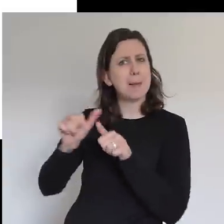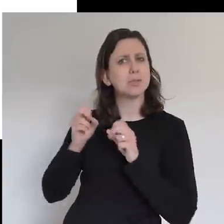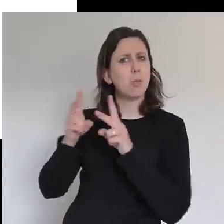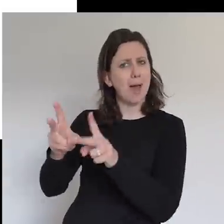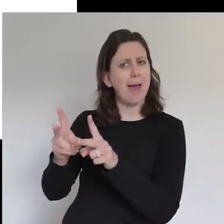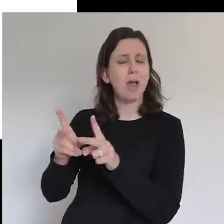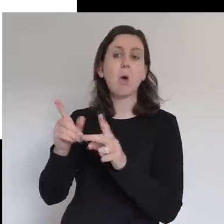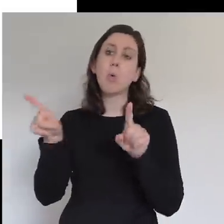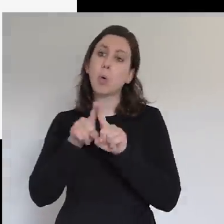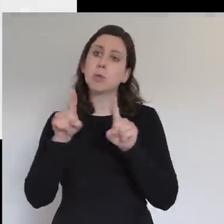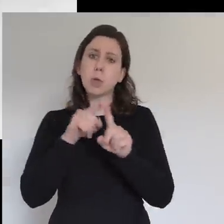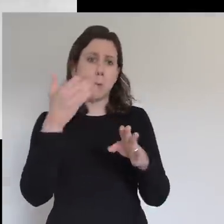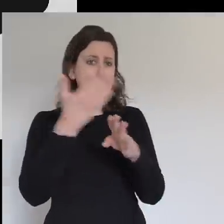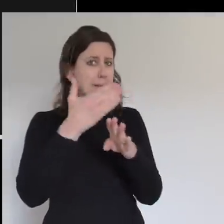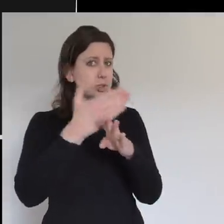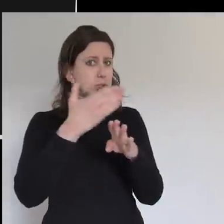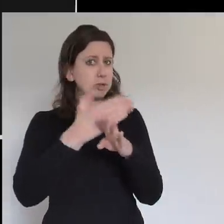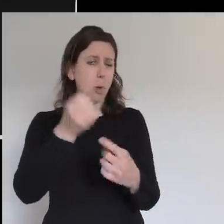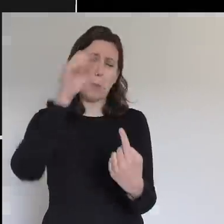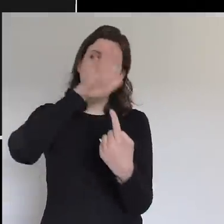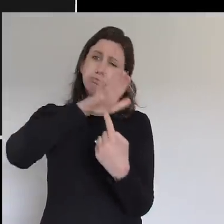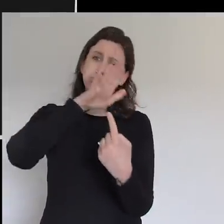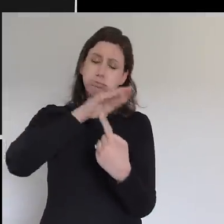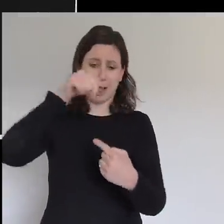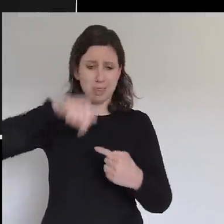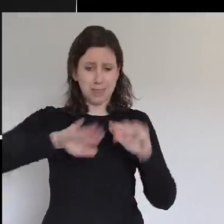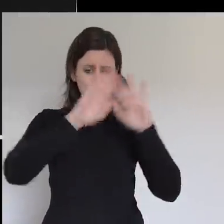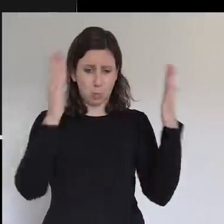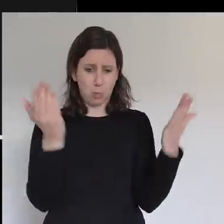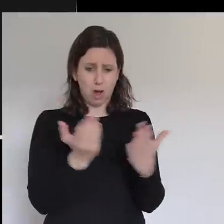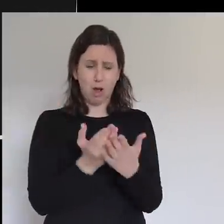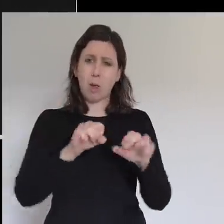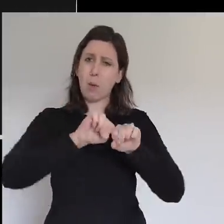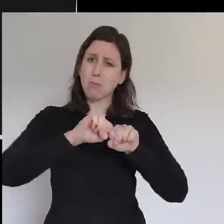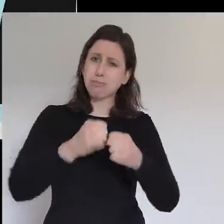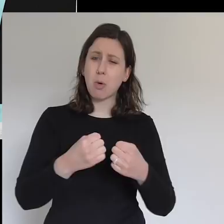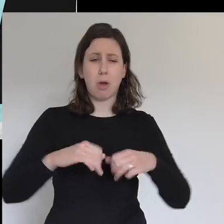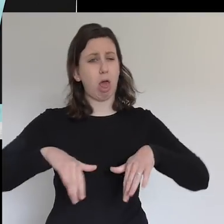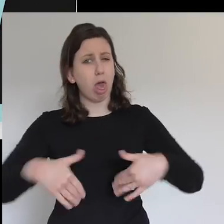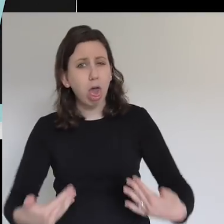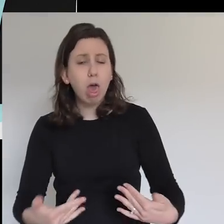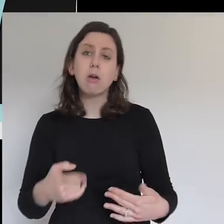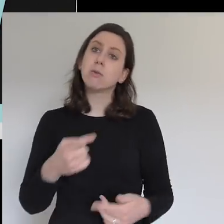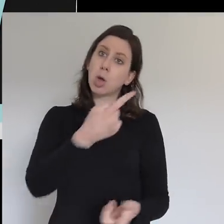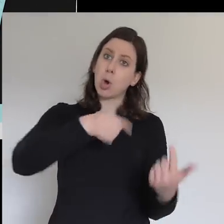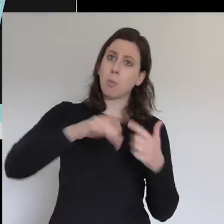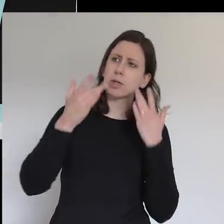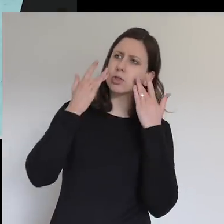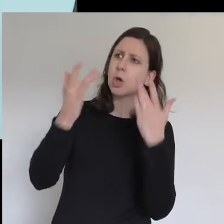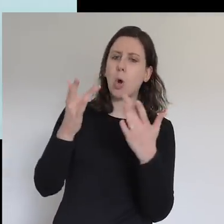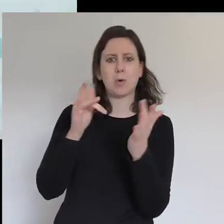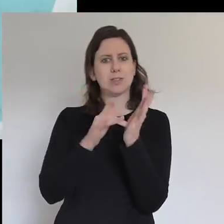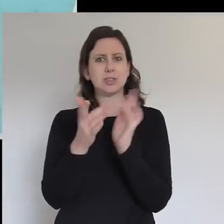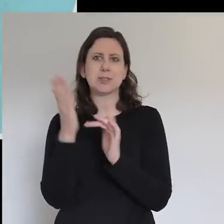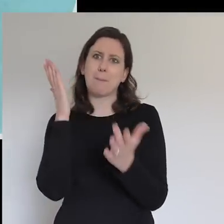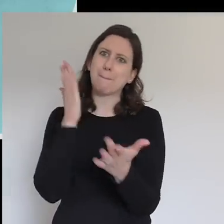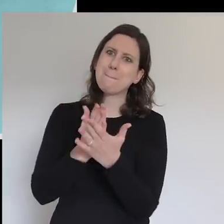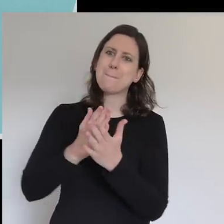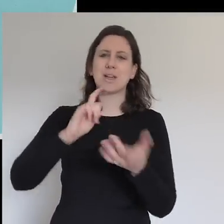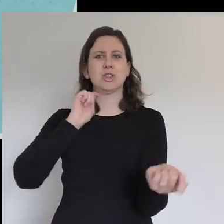for mission. In a broken, hopeless world, we show how Jesus changes everything. We want to see many